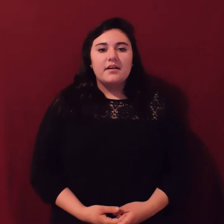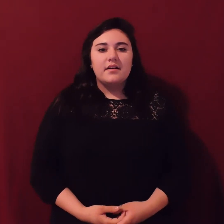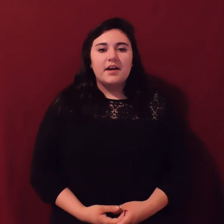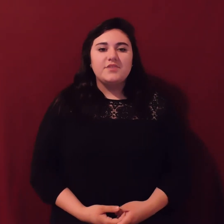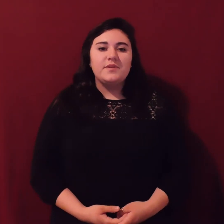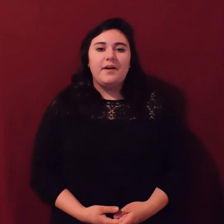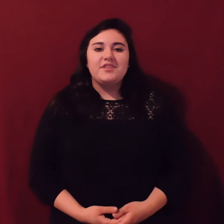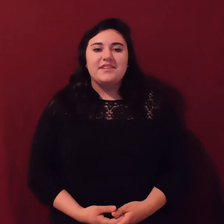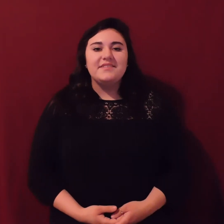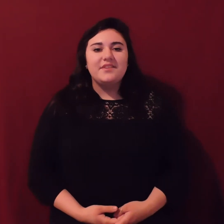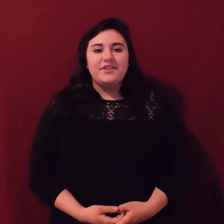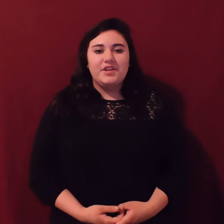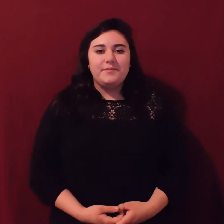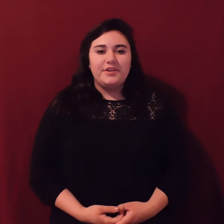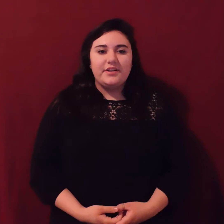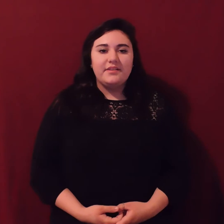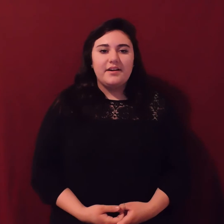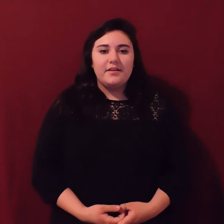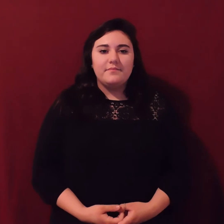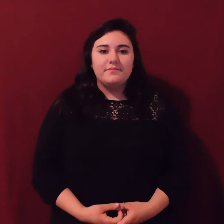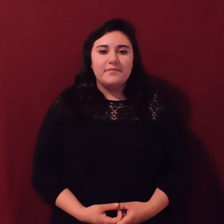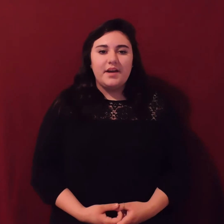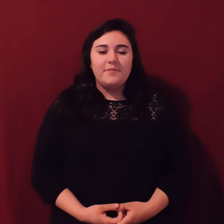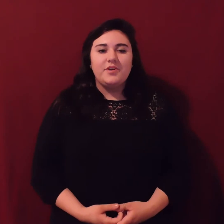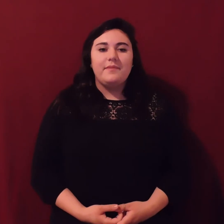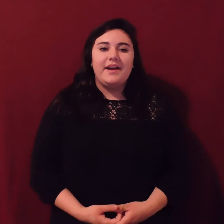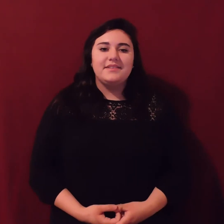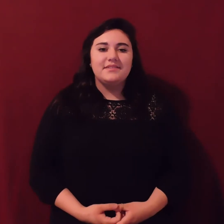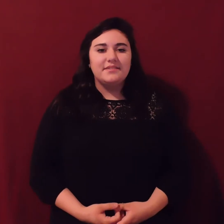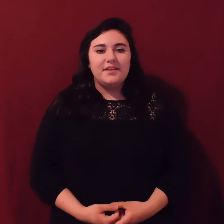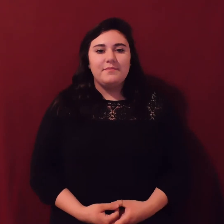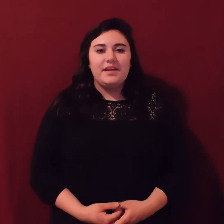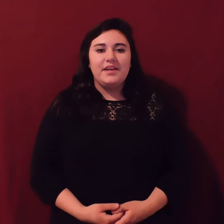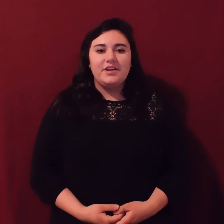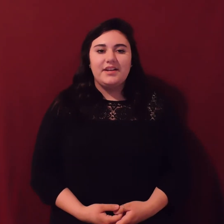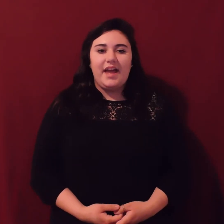I just want to apologize. This is our interpreter. I hope you don't mind him being here today.